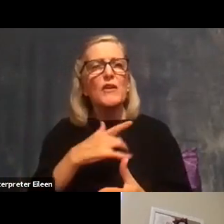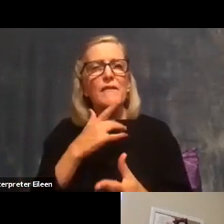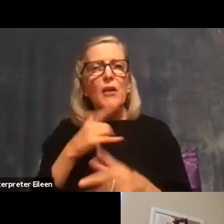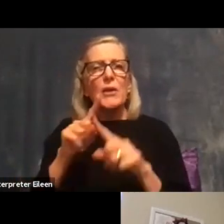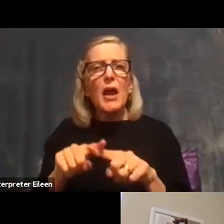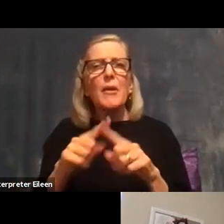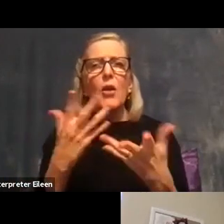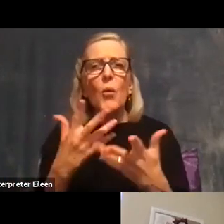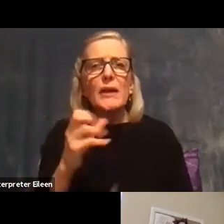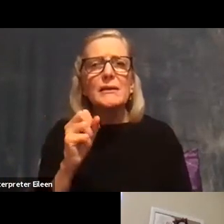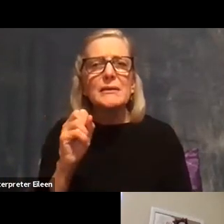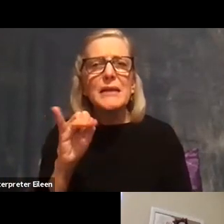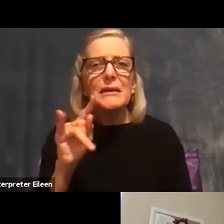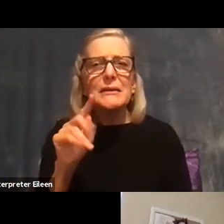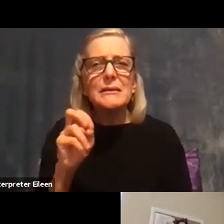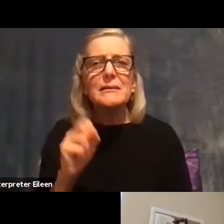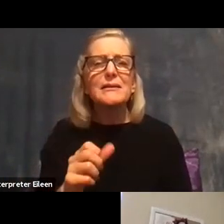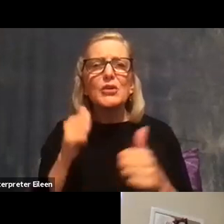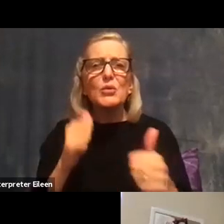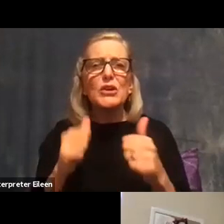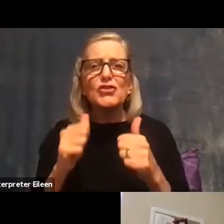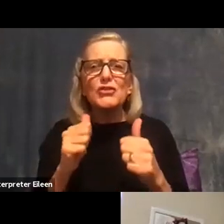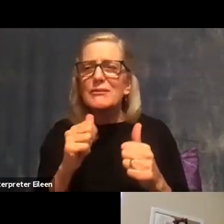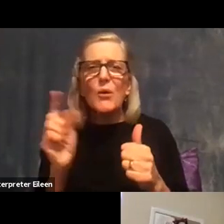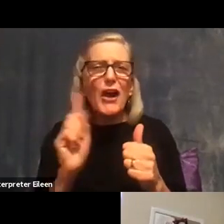What source? How do you how do you get reliable information?